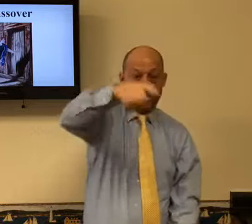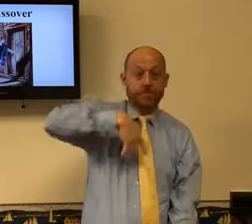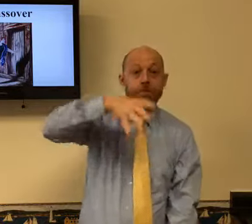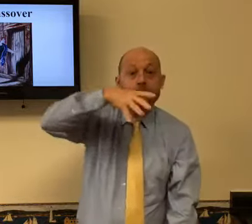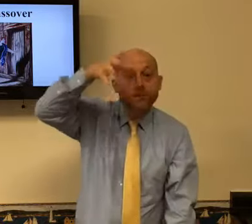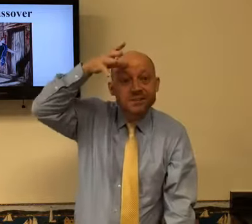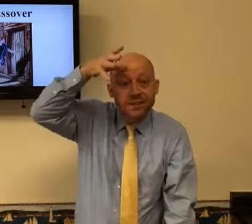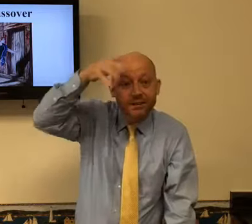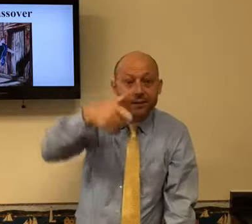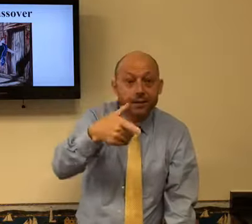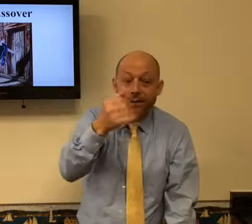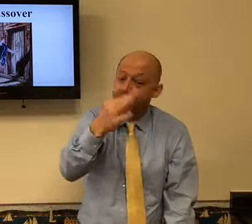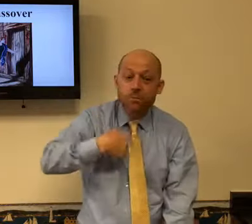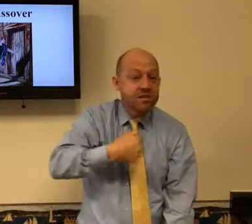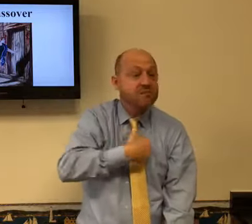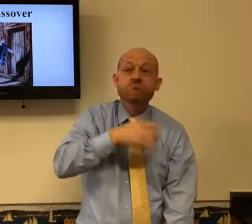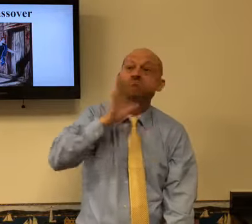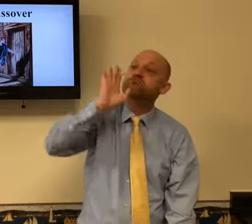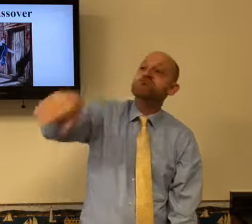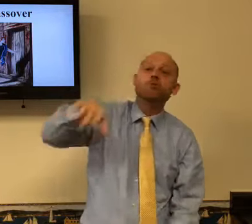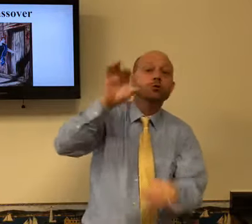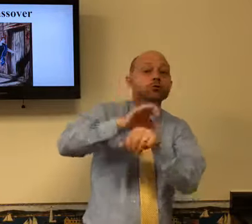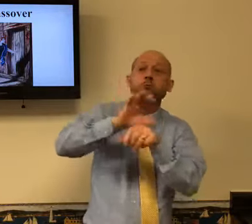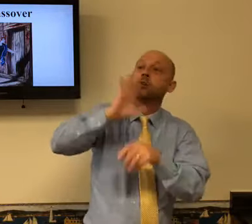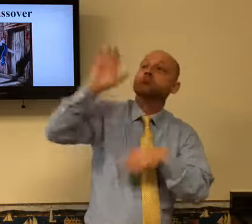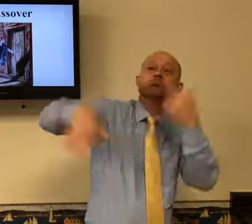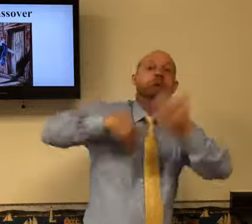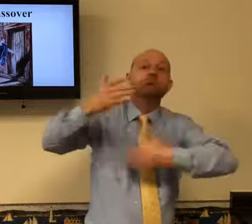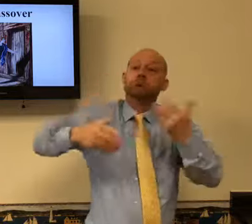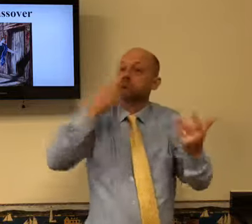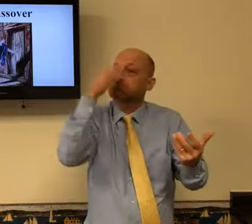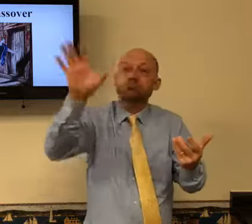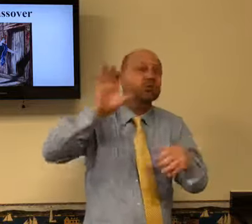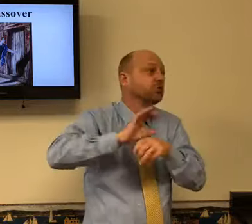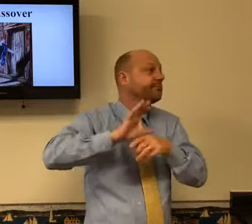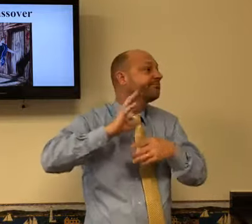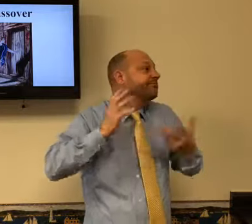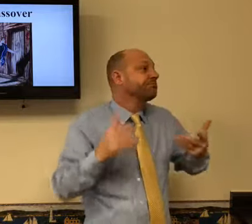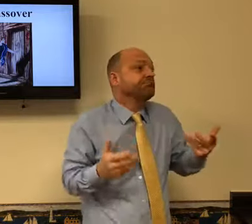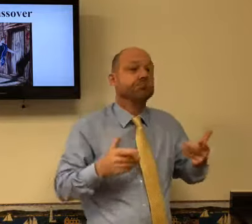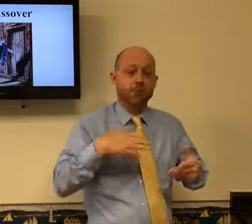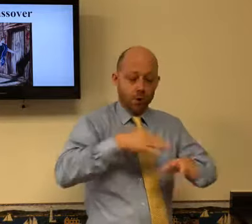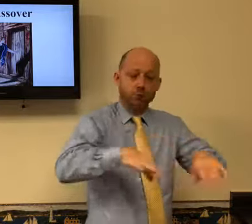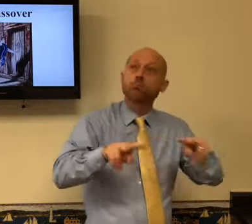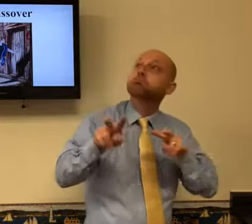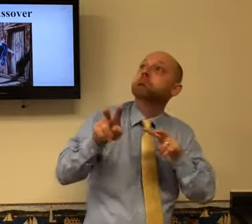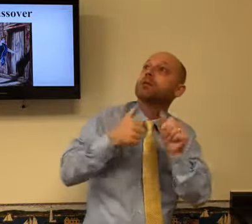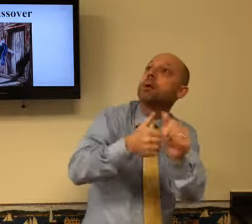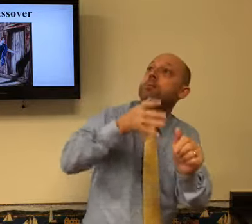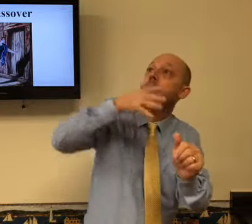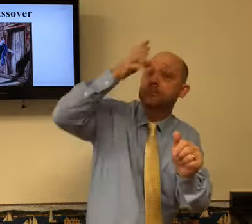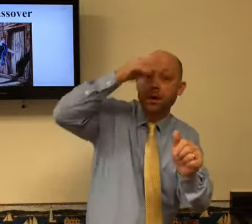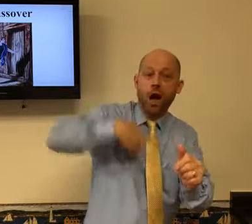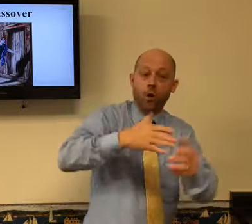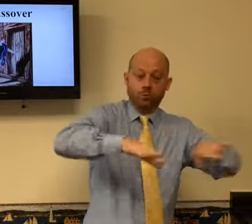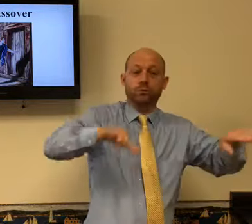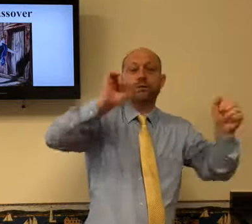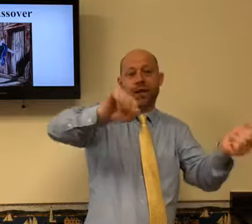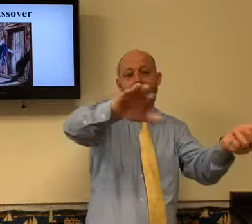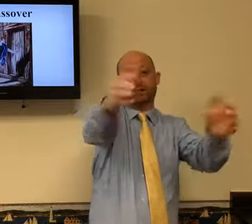died. This is a warning, mom and dads. You know, you don't care about church or you don't bring your children to church. The children are watching, mom and